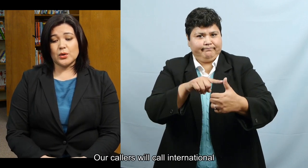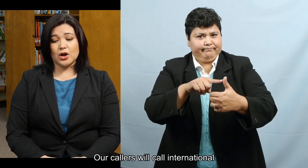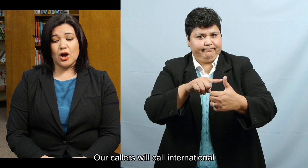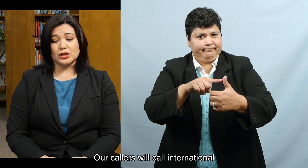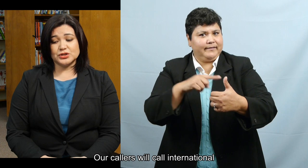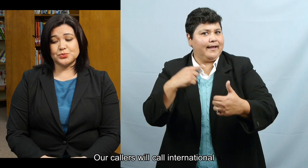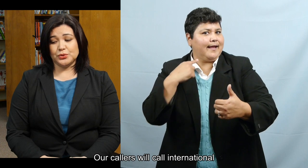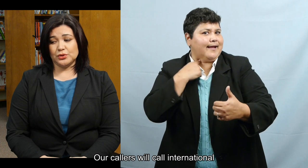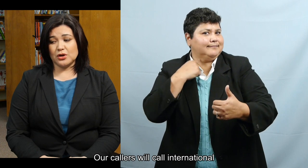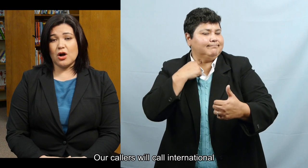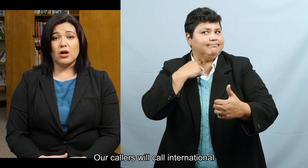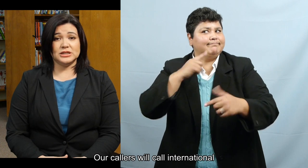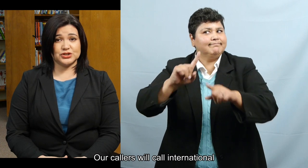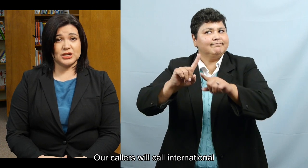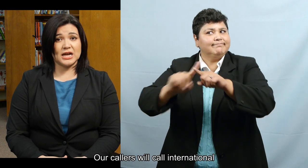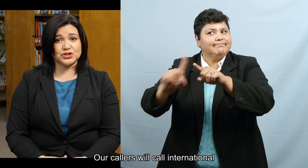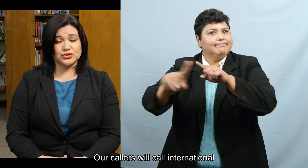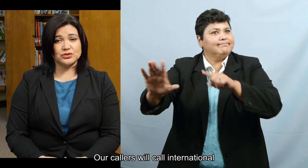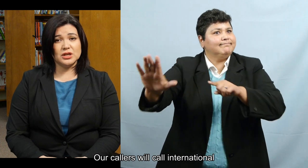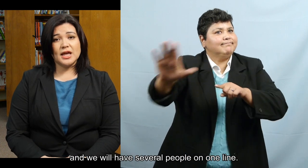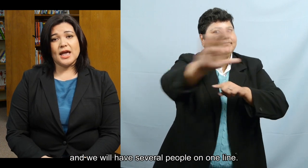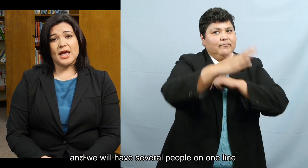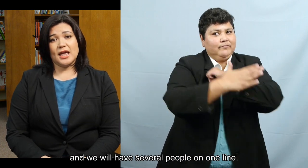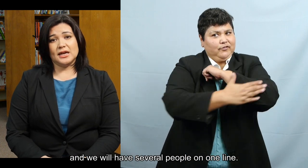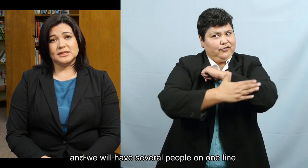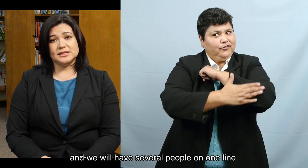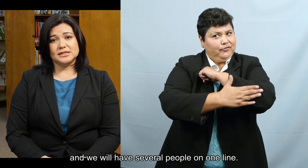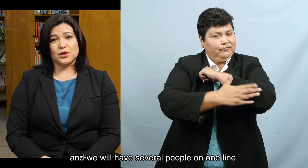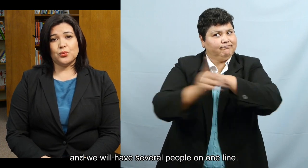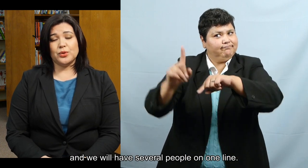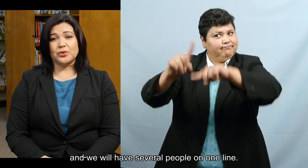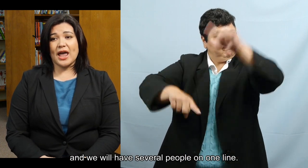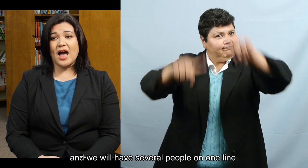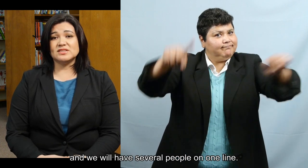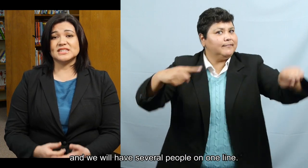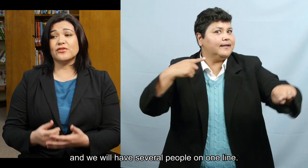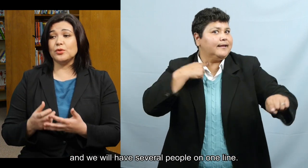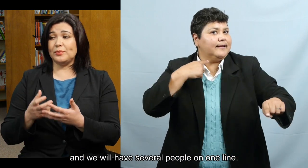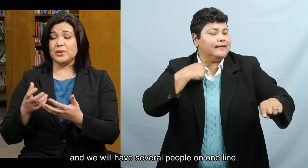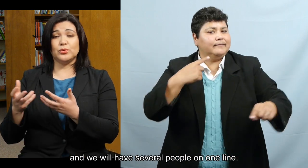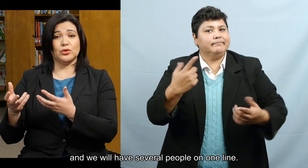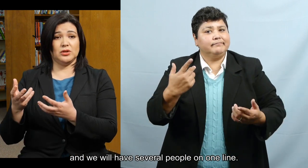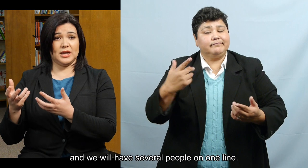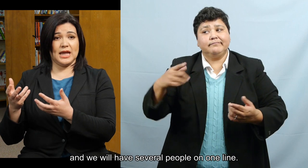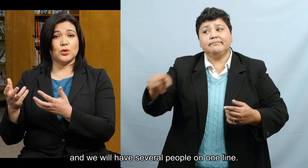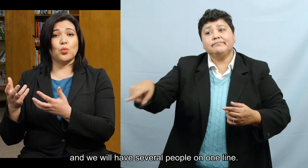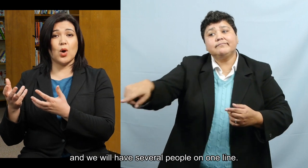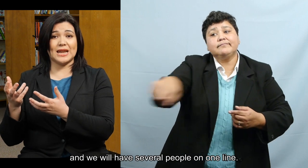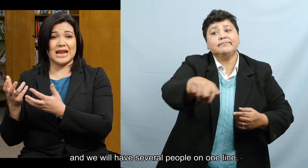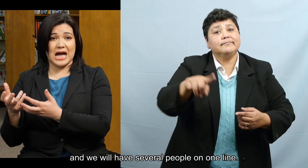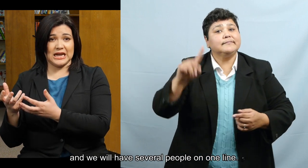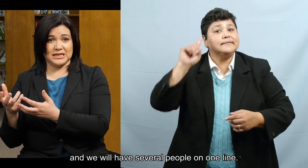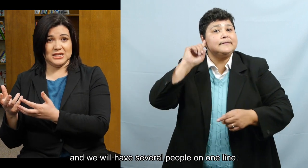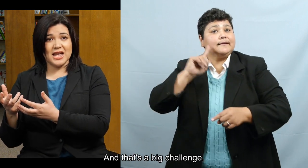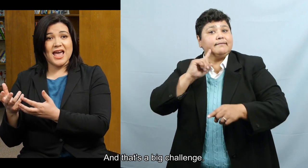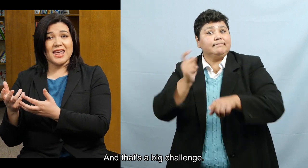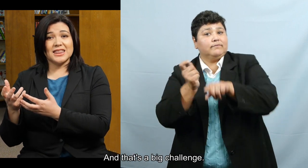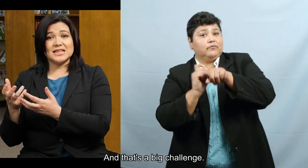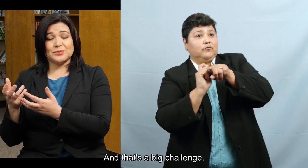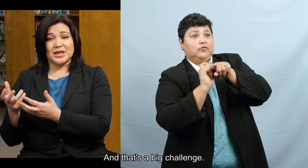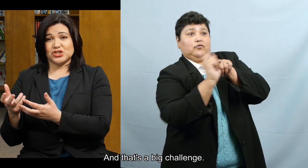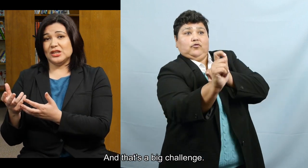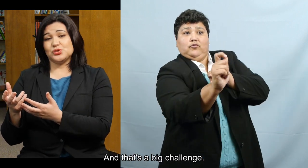Our callers will call international and we would have several people in one line